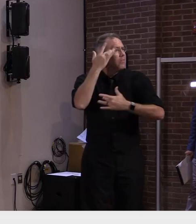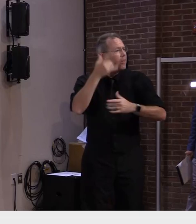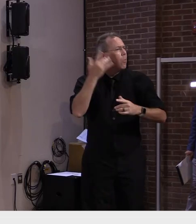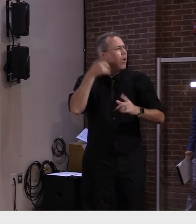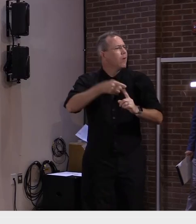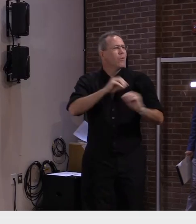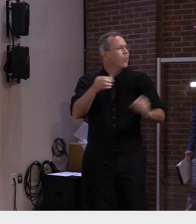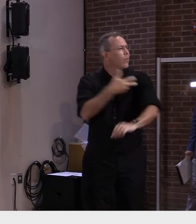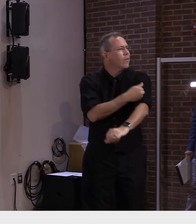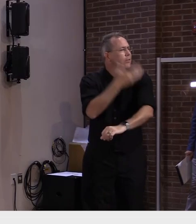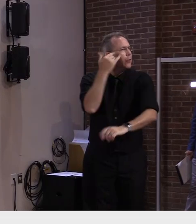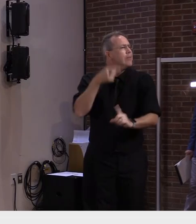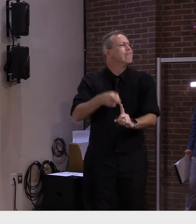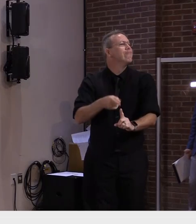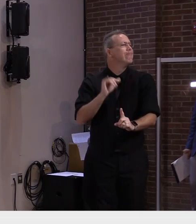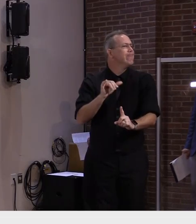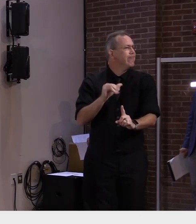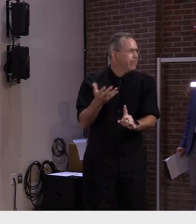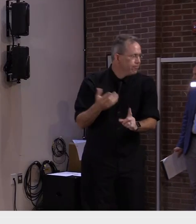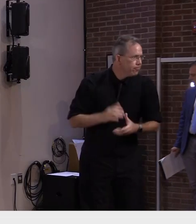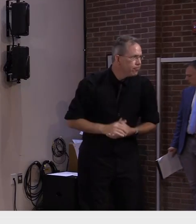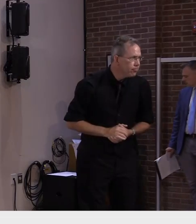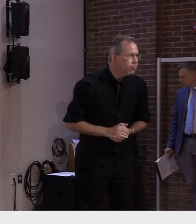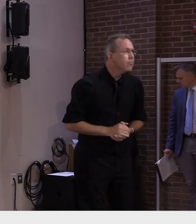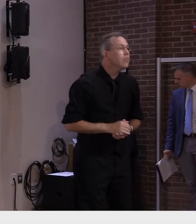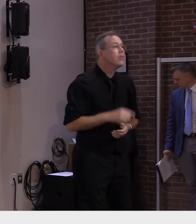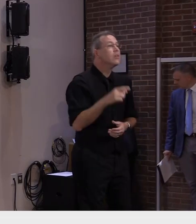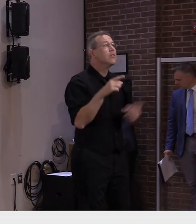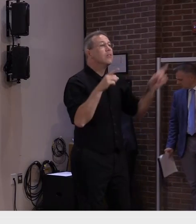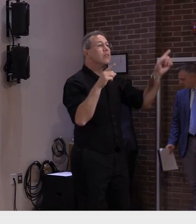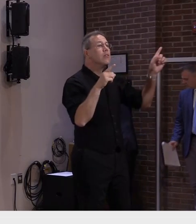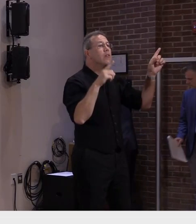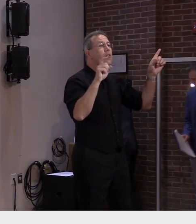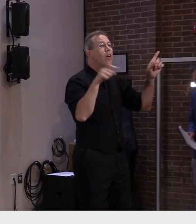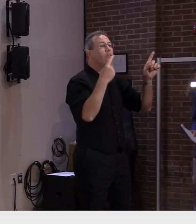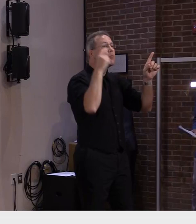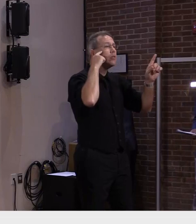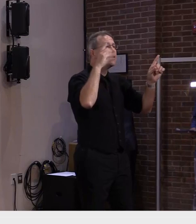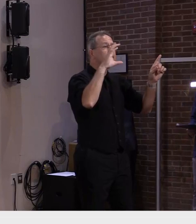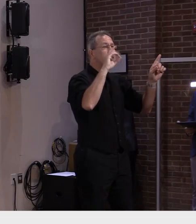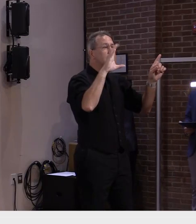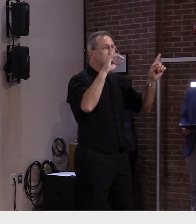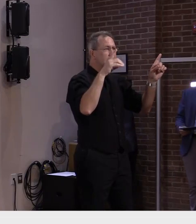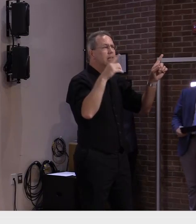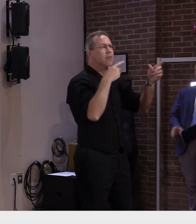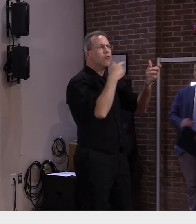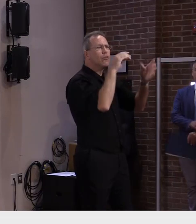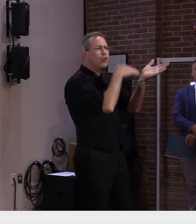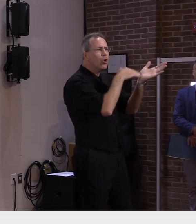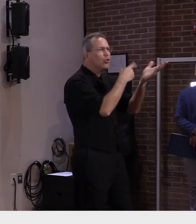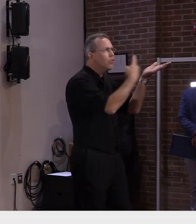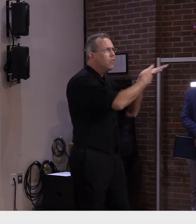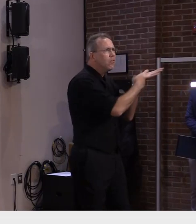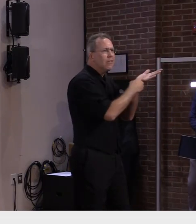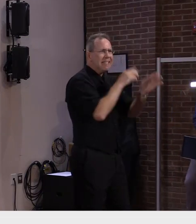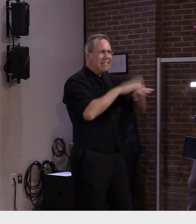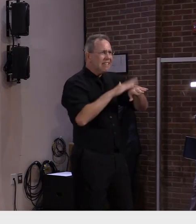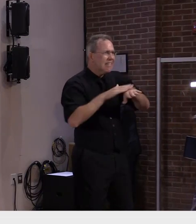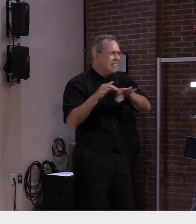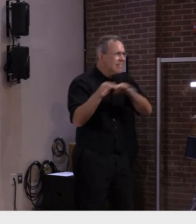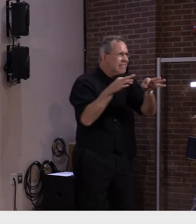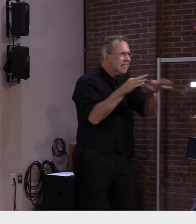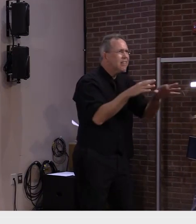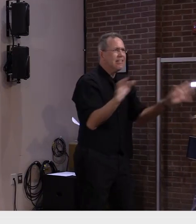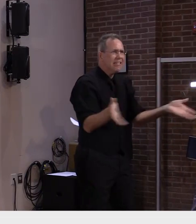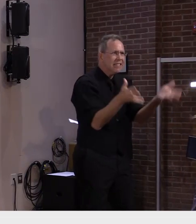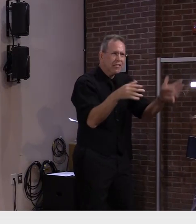said on our call last week this is a pandemic of the unvaccinated those who are vaccinated